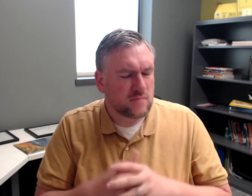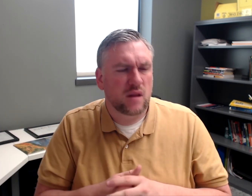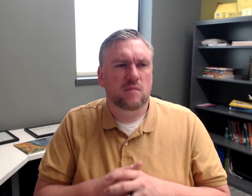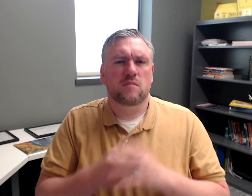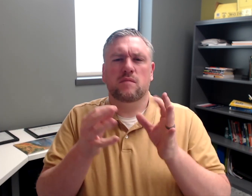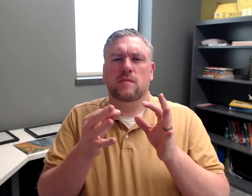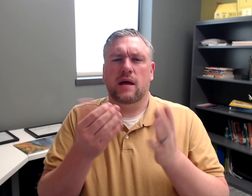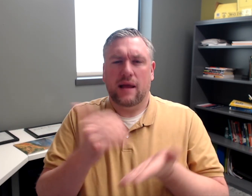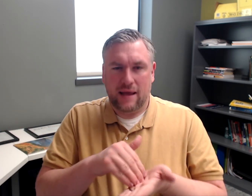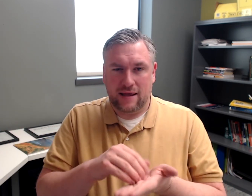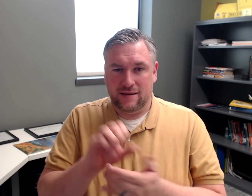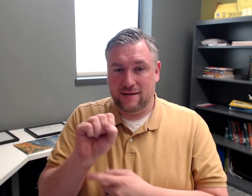lifelong goal?